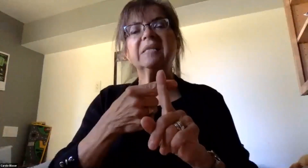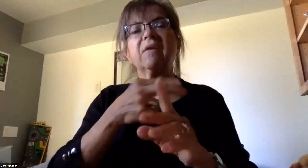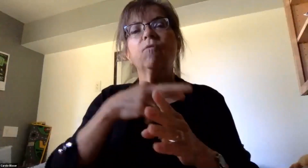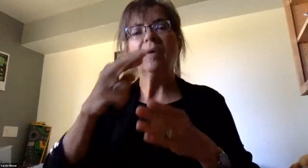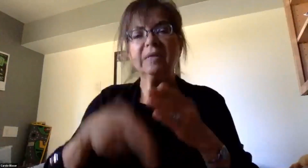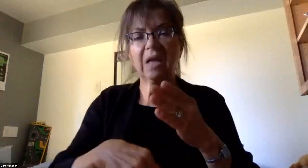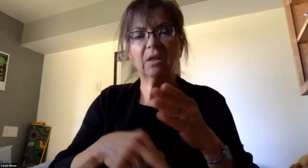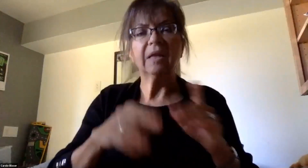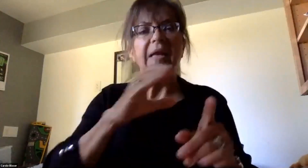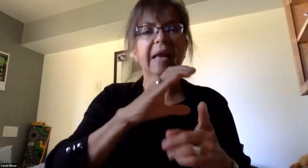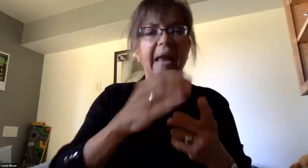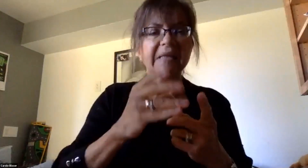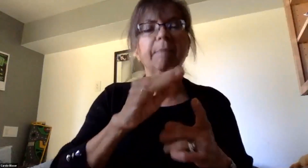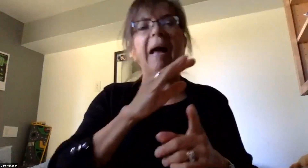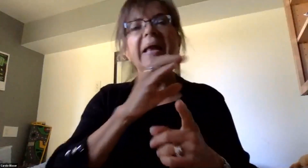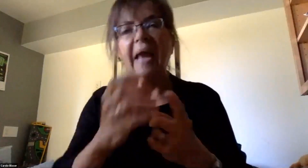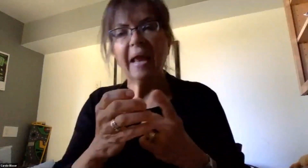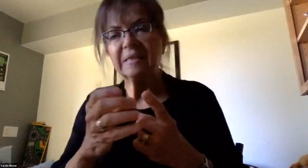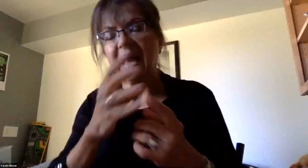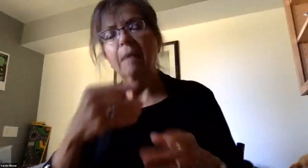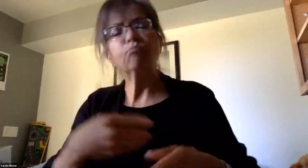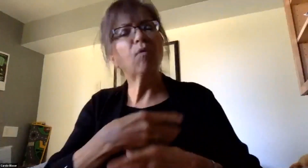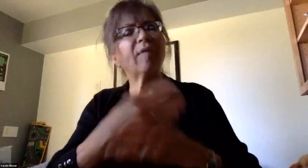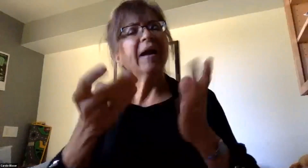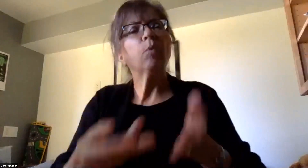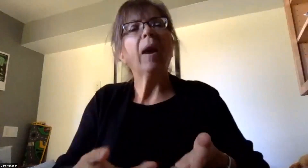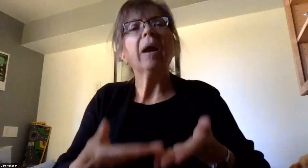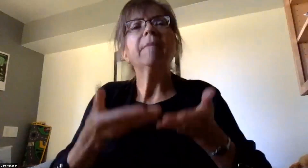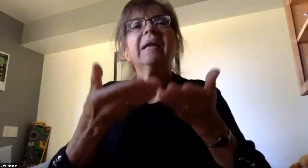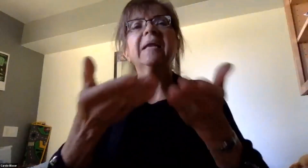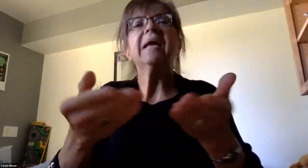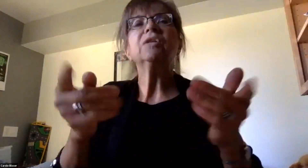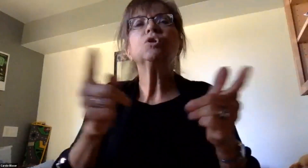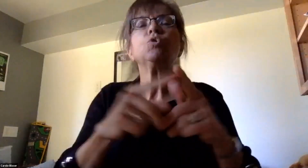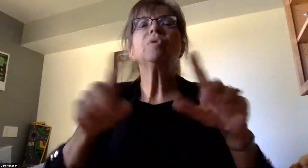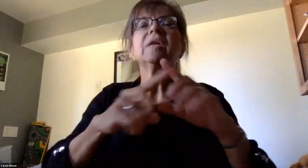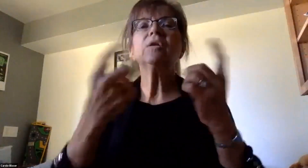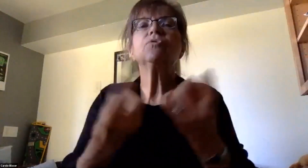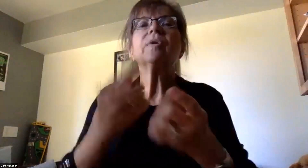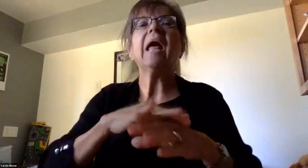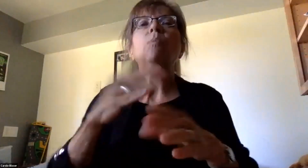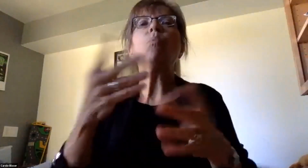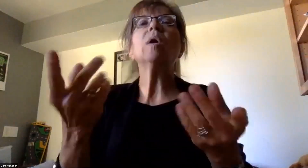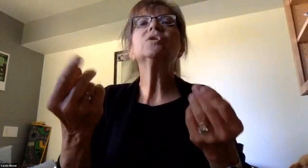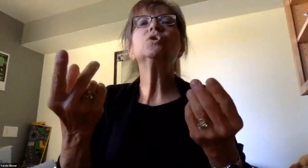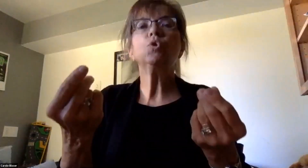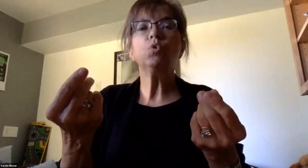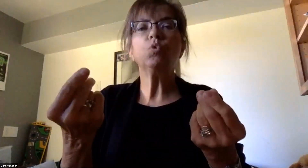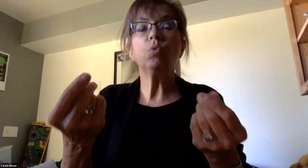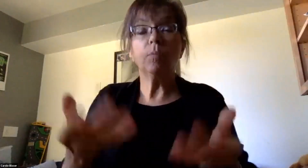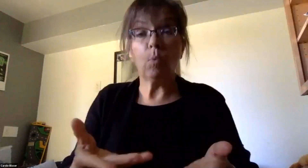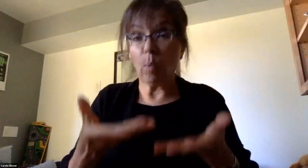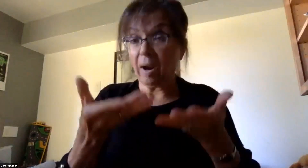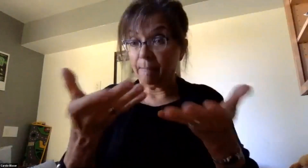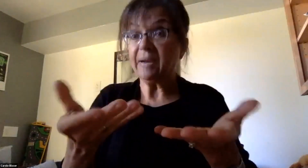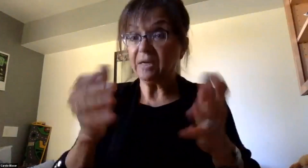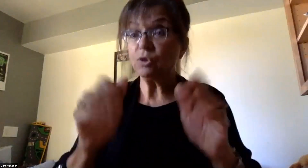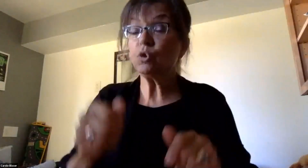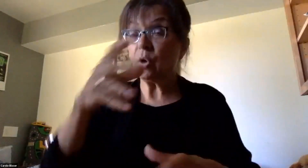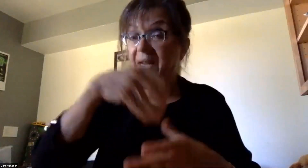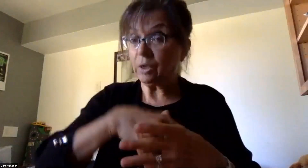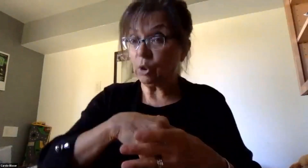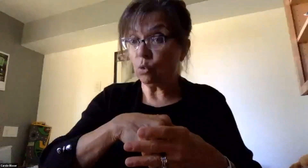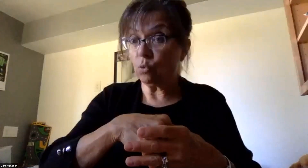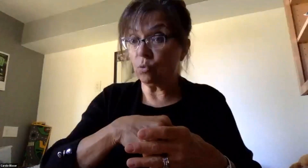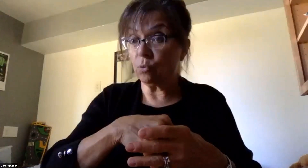basis, and providing recommendations to the district regarding a plan of action. Recommendations could include, but are not